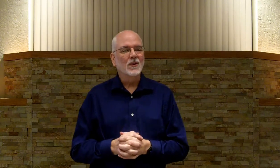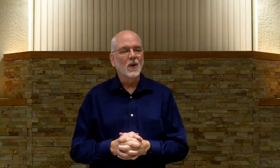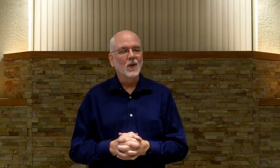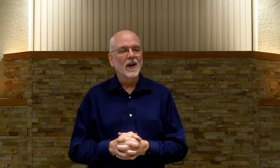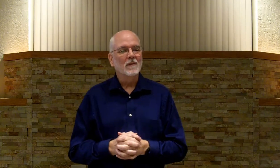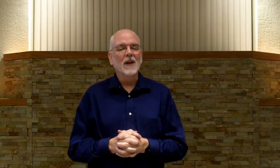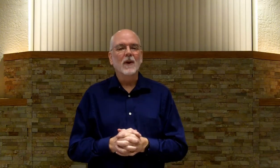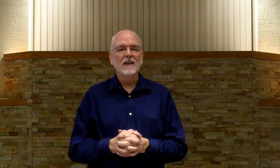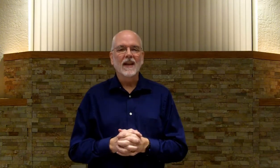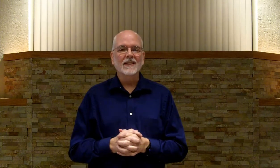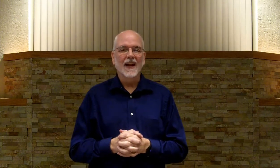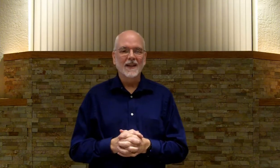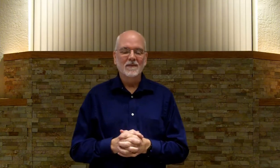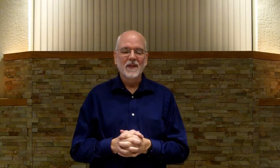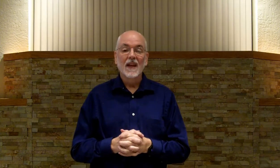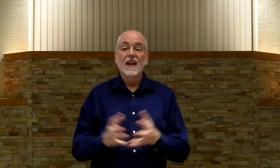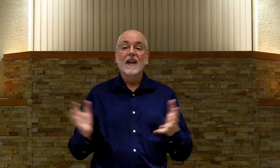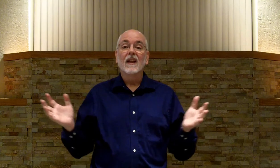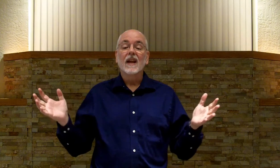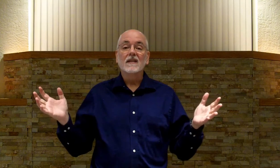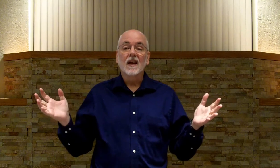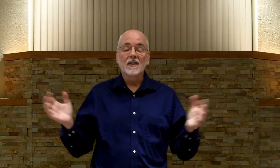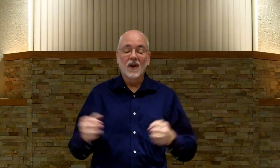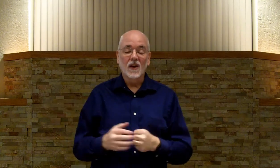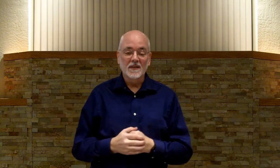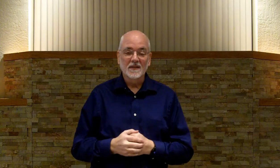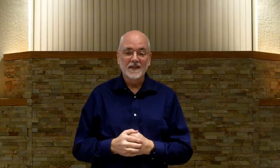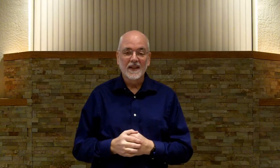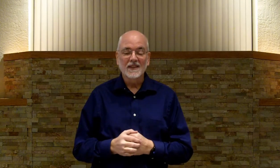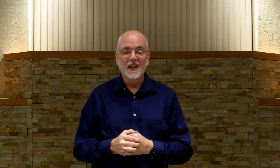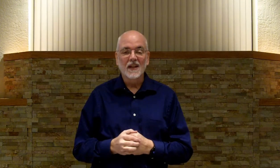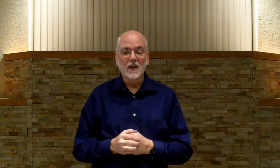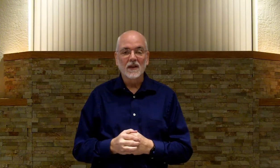through the whole thing. But anyway, that aside, it's not a song. It's not lyrics.